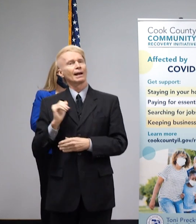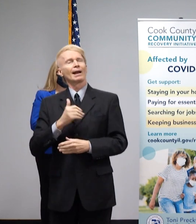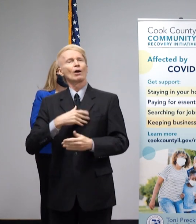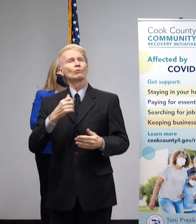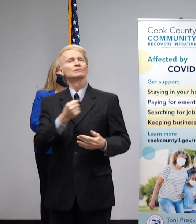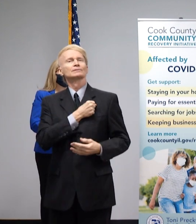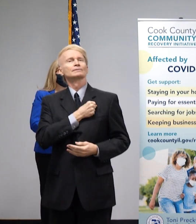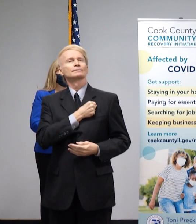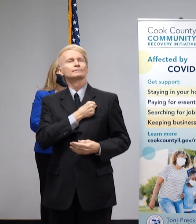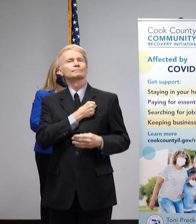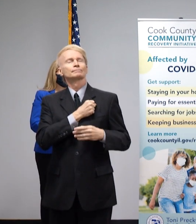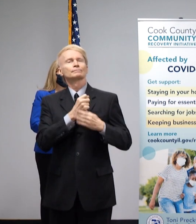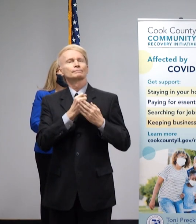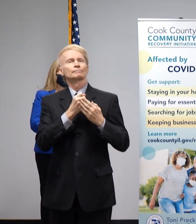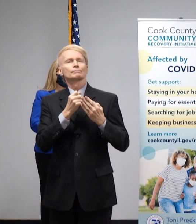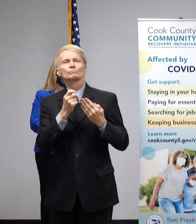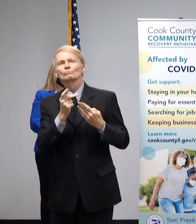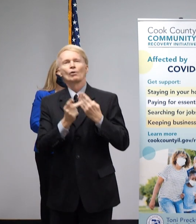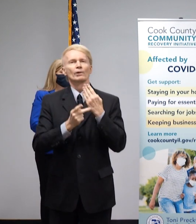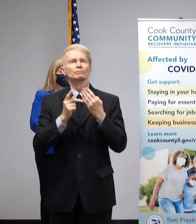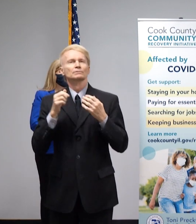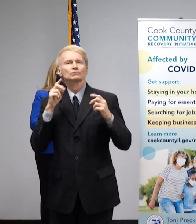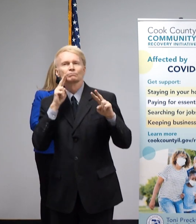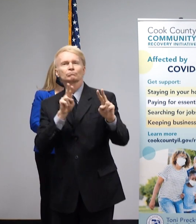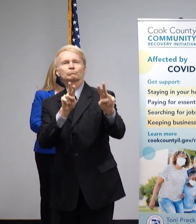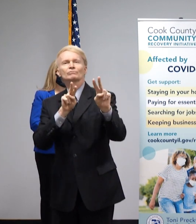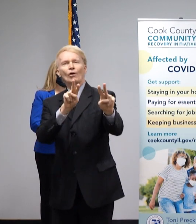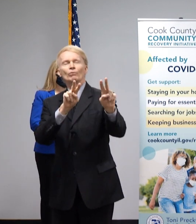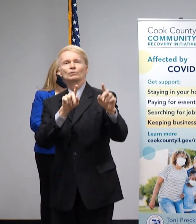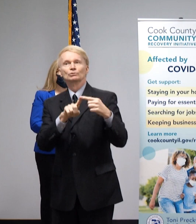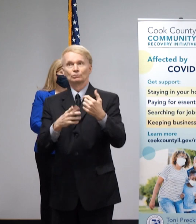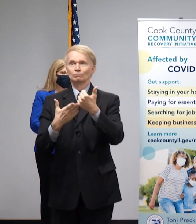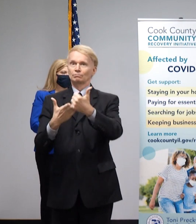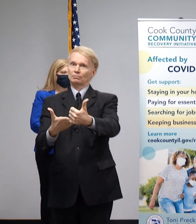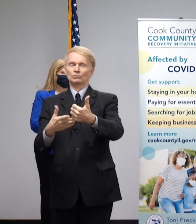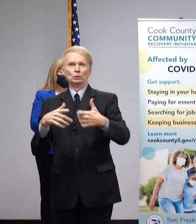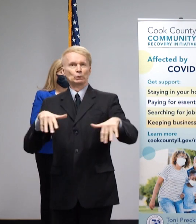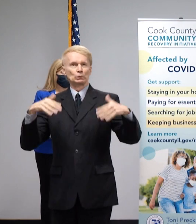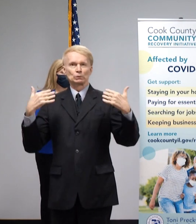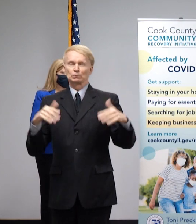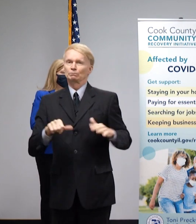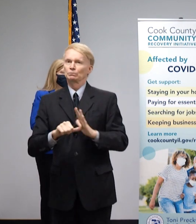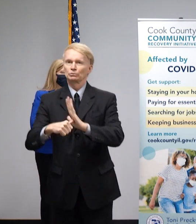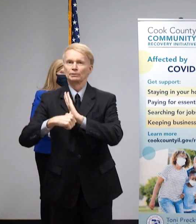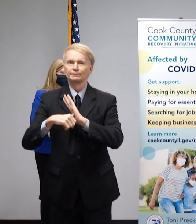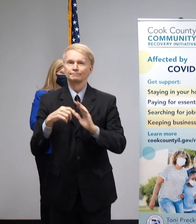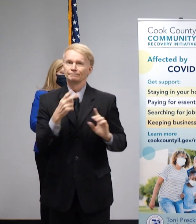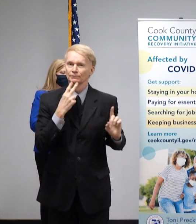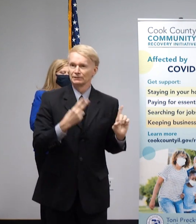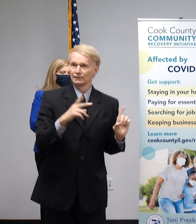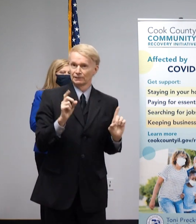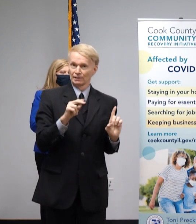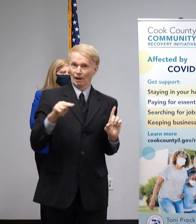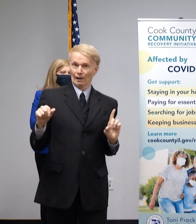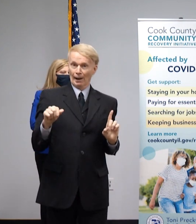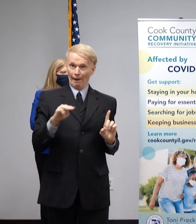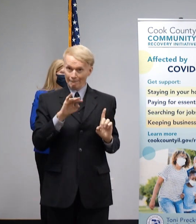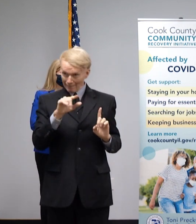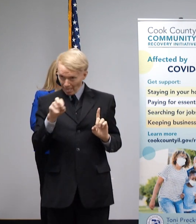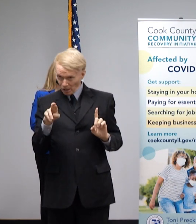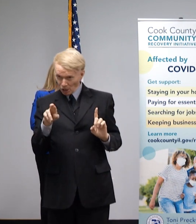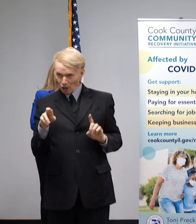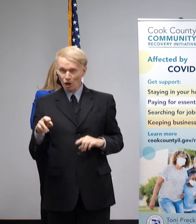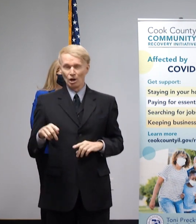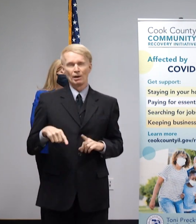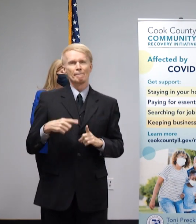very audacious in this moment. I'm certainly impressed with my colleague Donna Miller, not just because of her style,